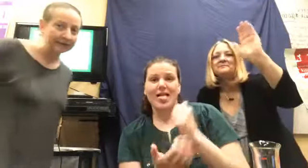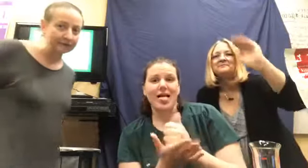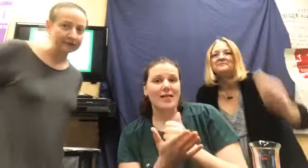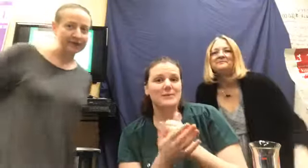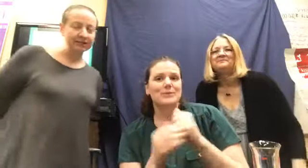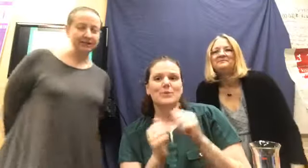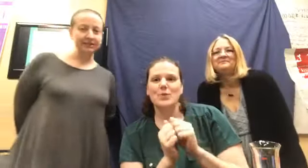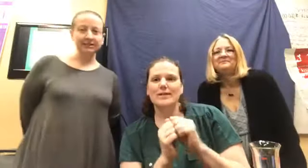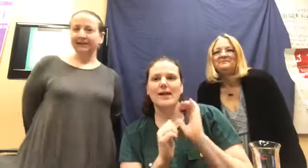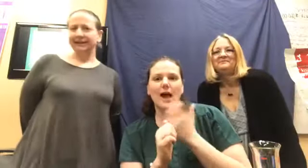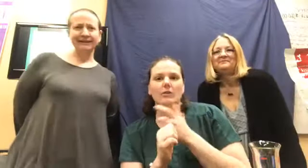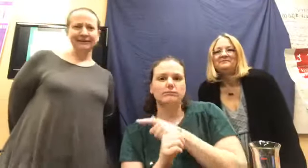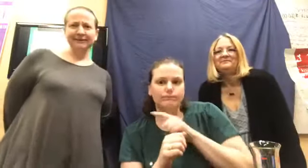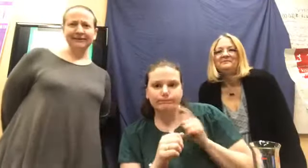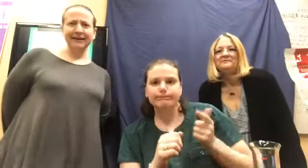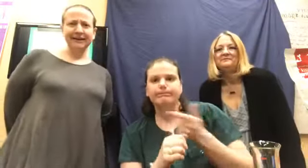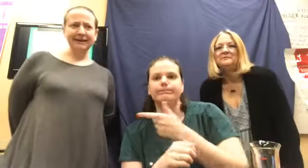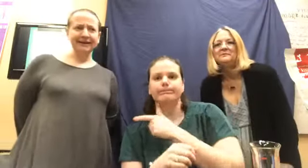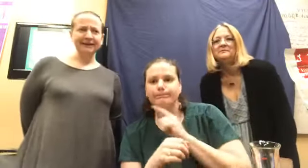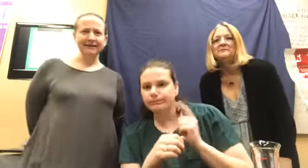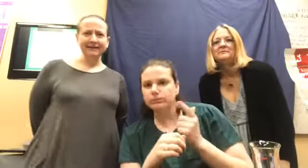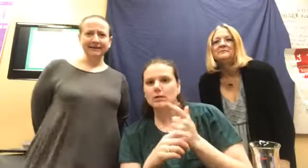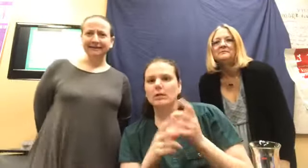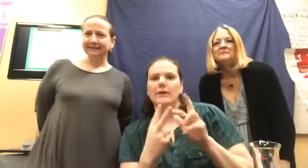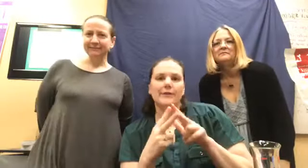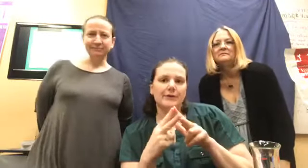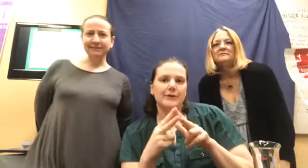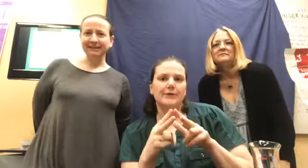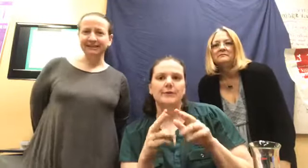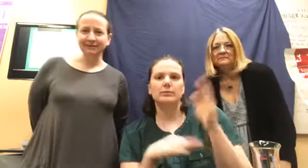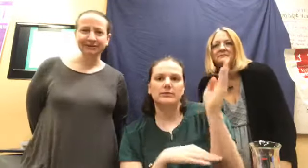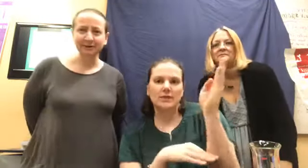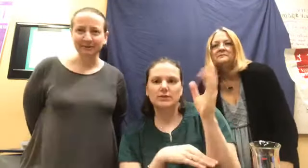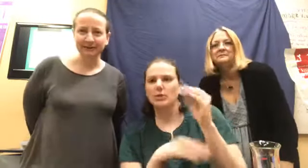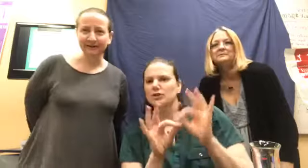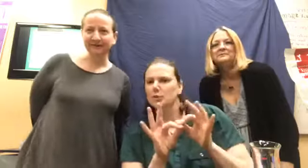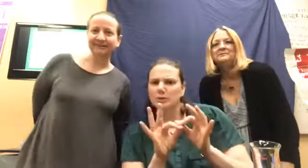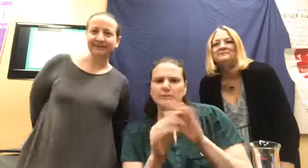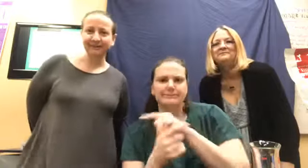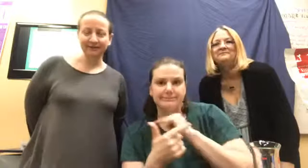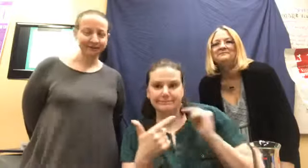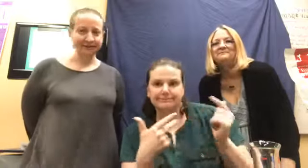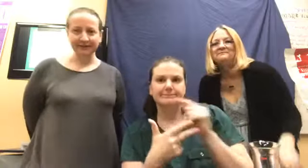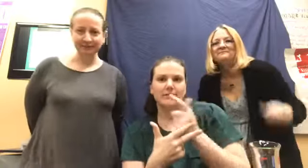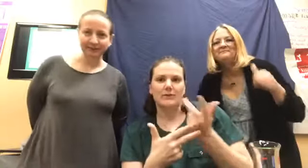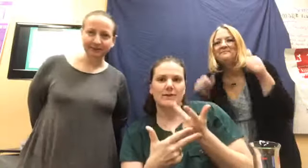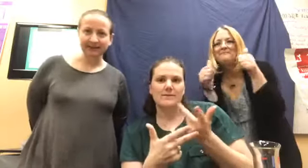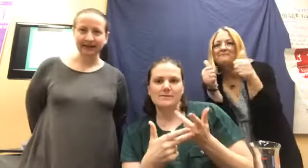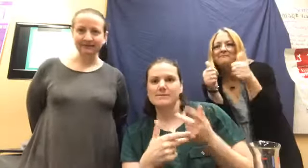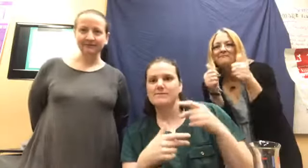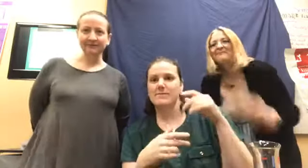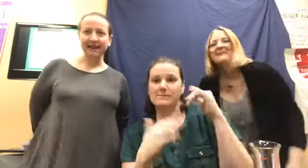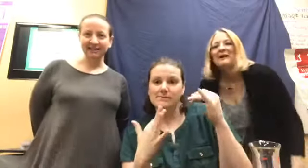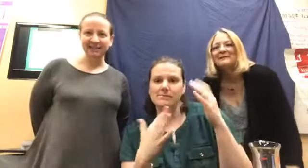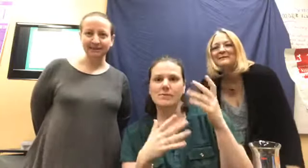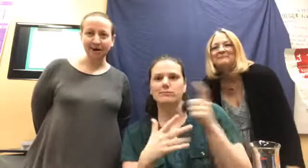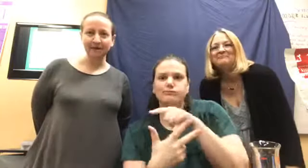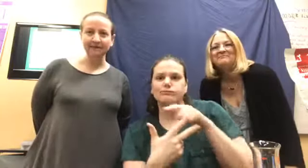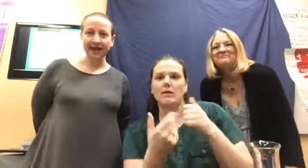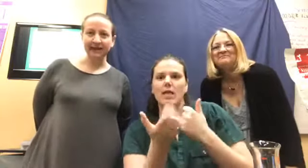rotation. Either presenting or interpreting or whatever. So the three of us will kind of tag team all of that.